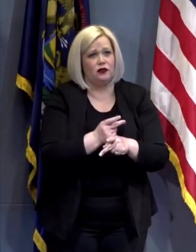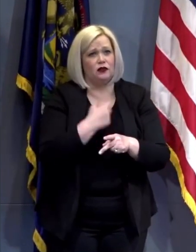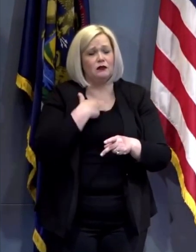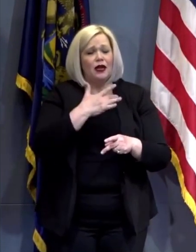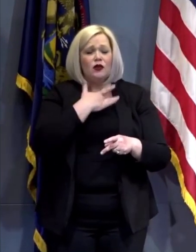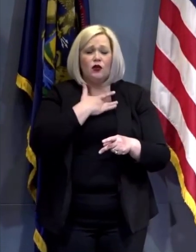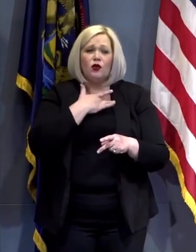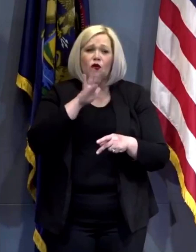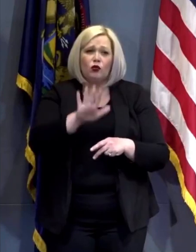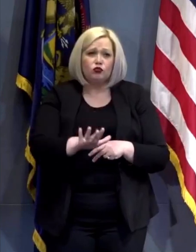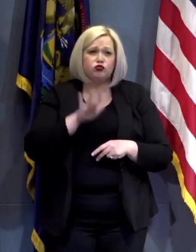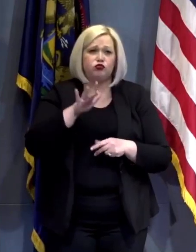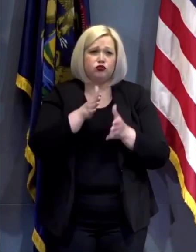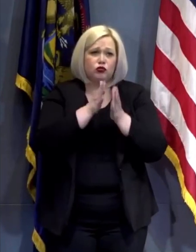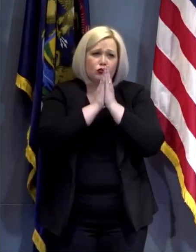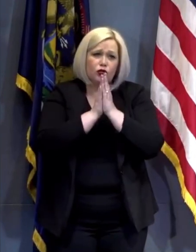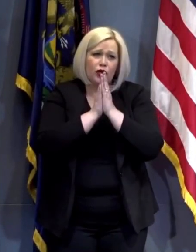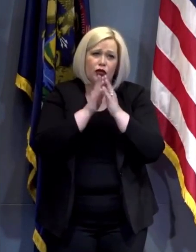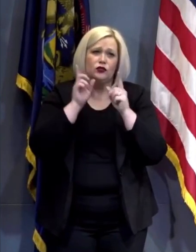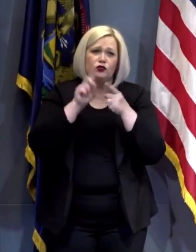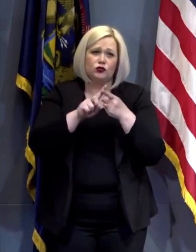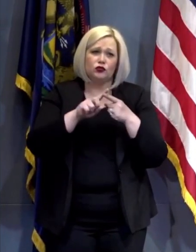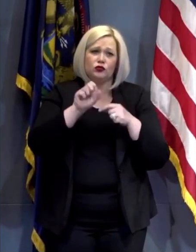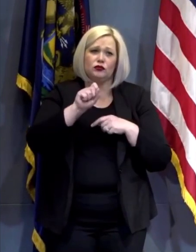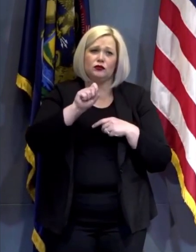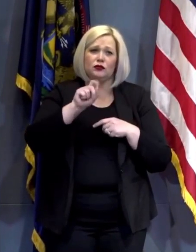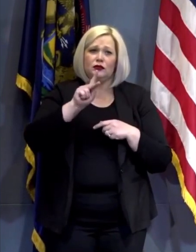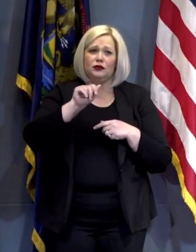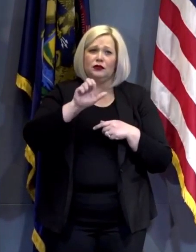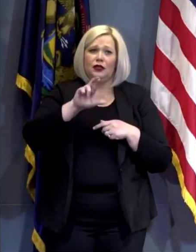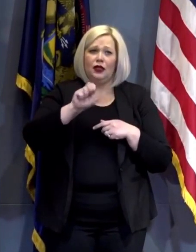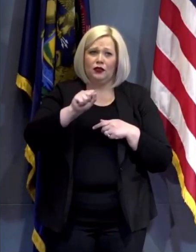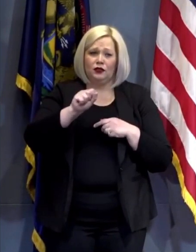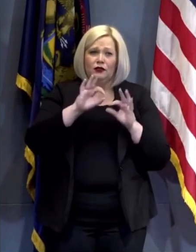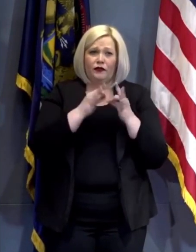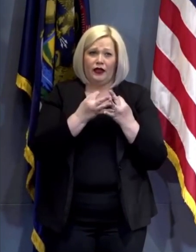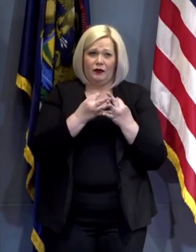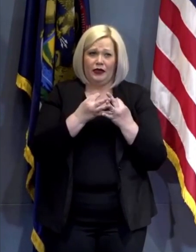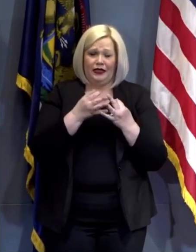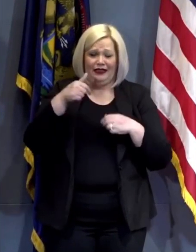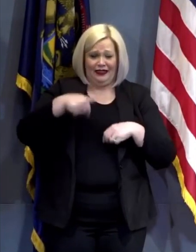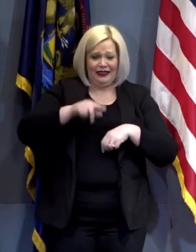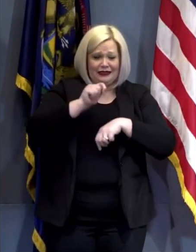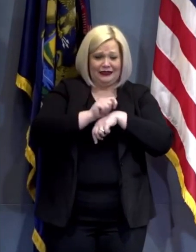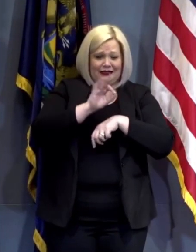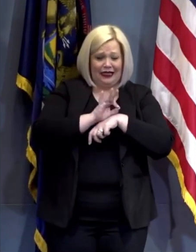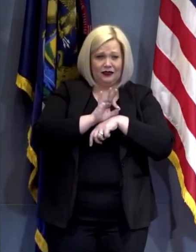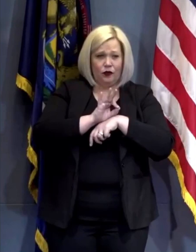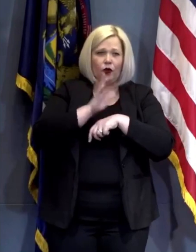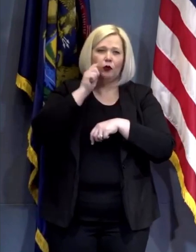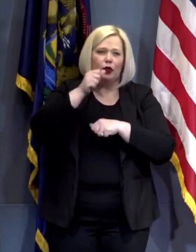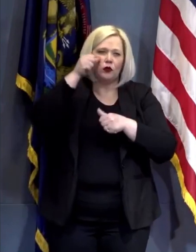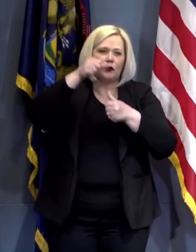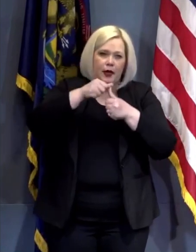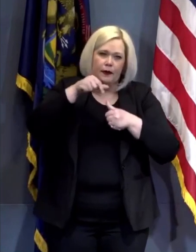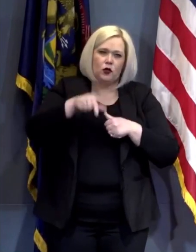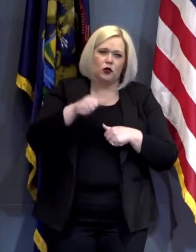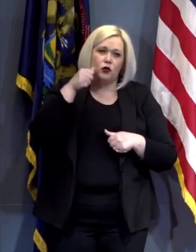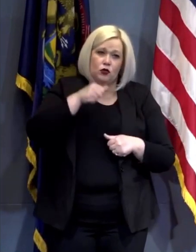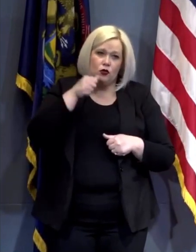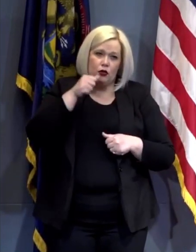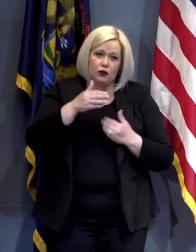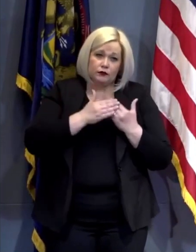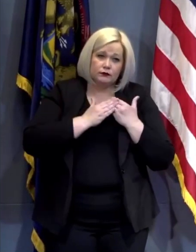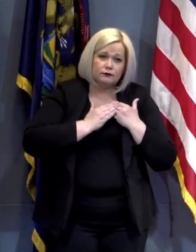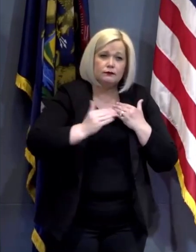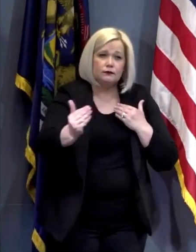go to Skylar's family and this task force will serve in her memory to ensure that we can limit the exposure for as many people and